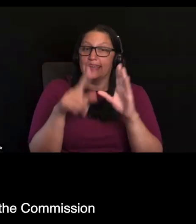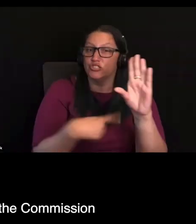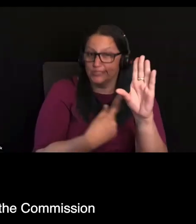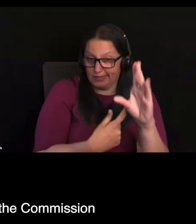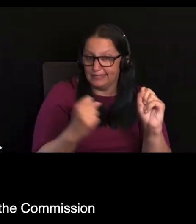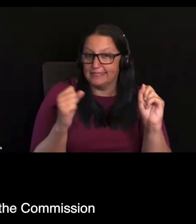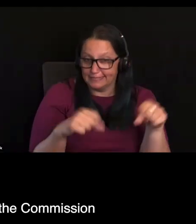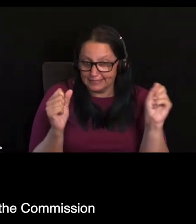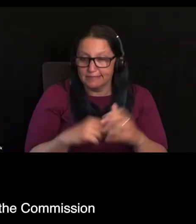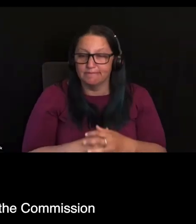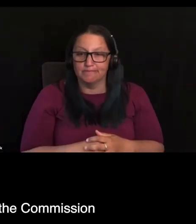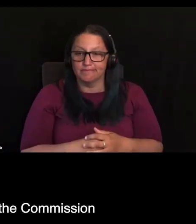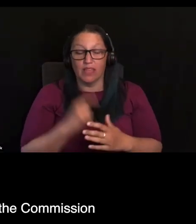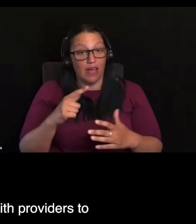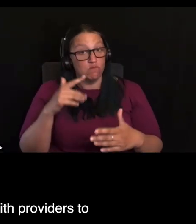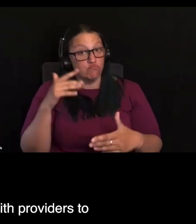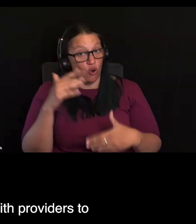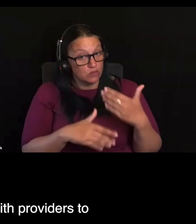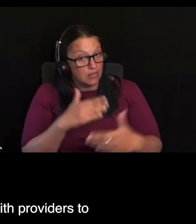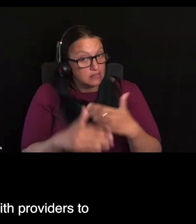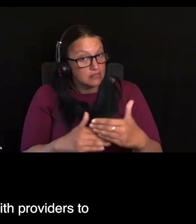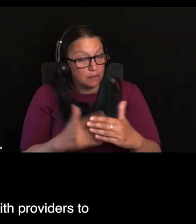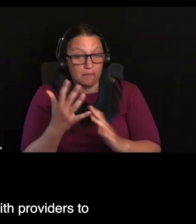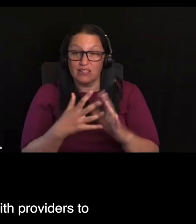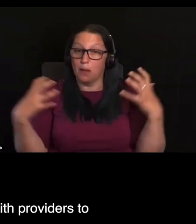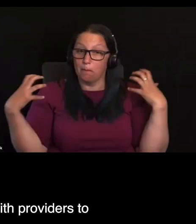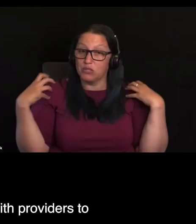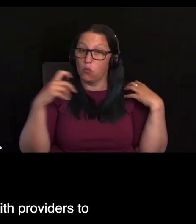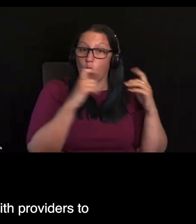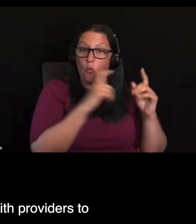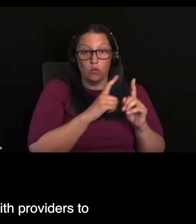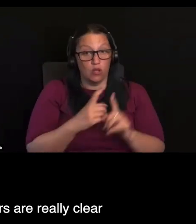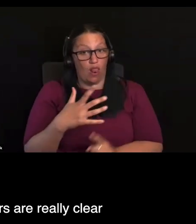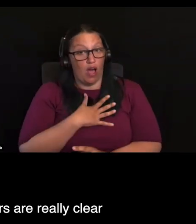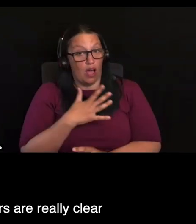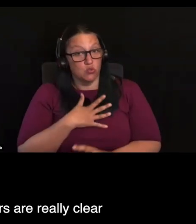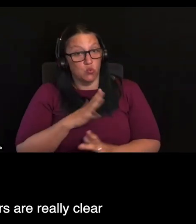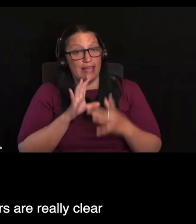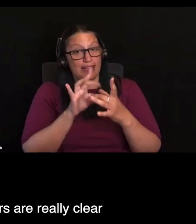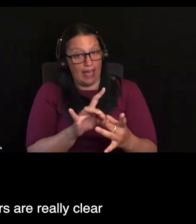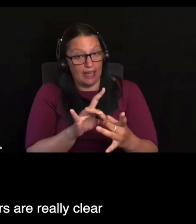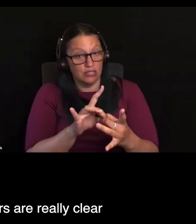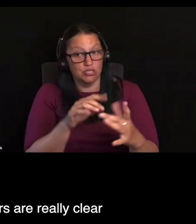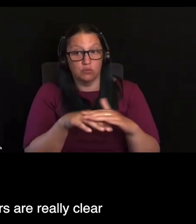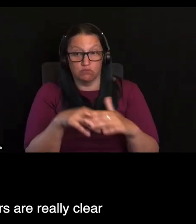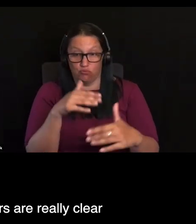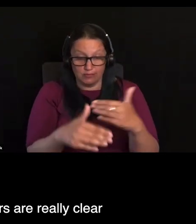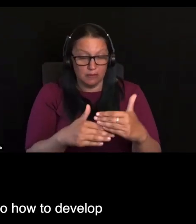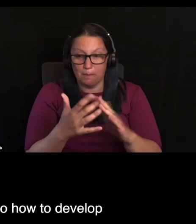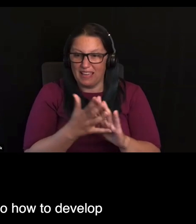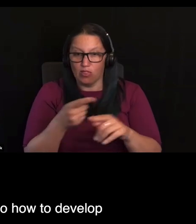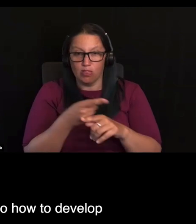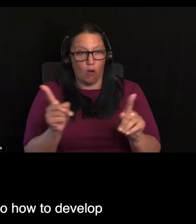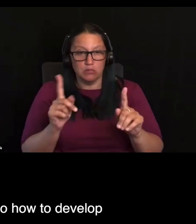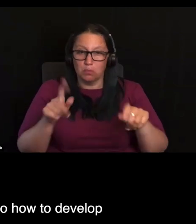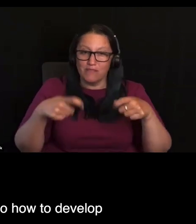I think through that process that the Commission will also be looking to engage with providers to develop their guidance. So providers are really clear